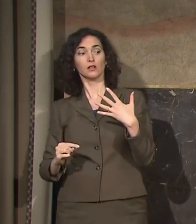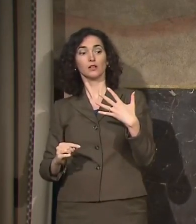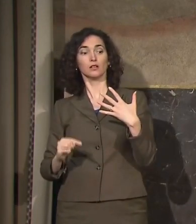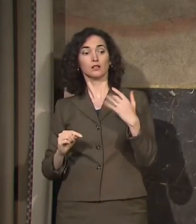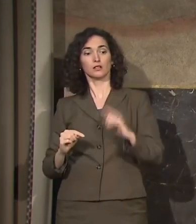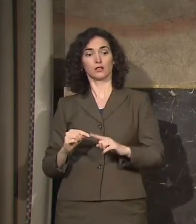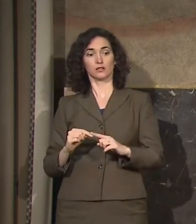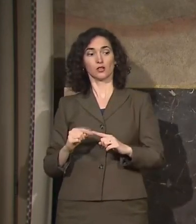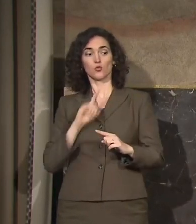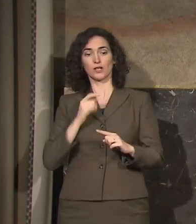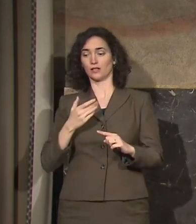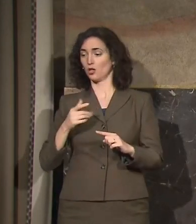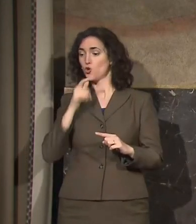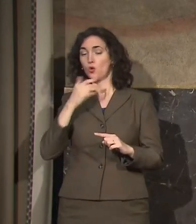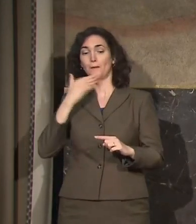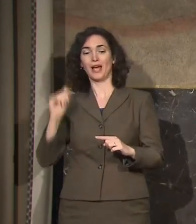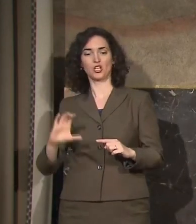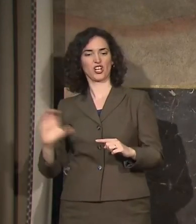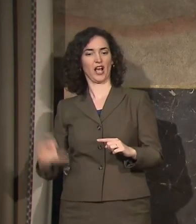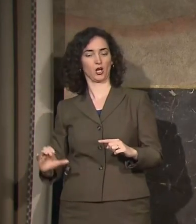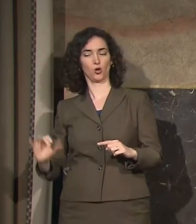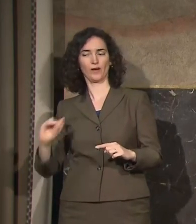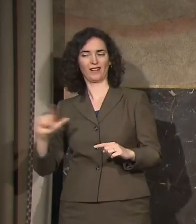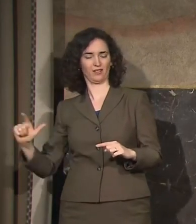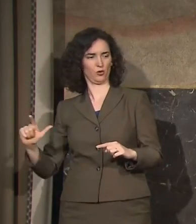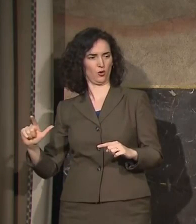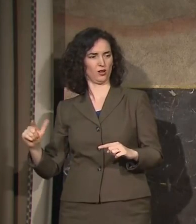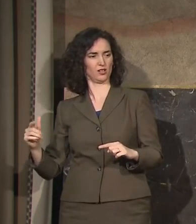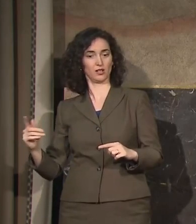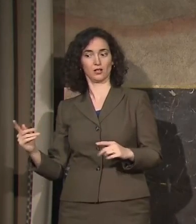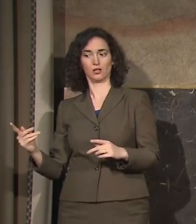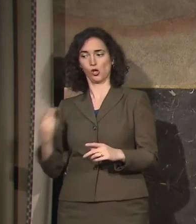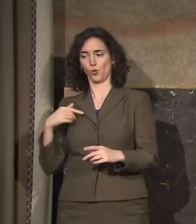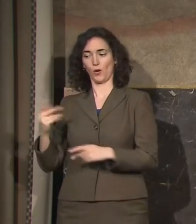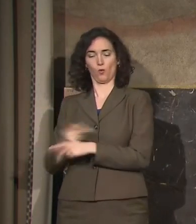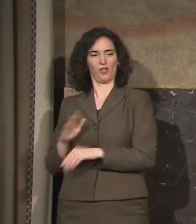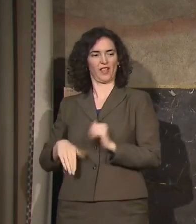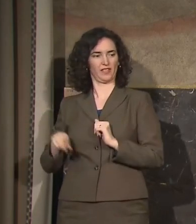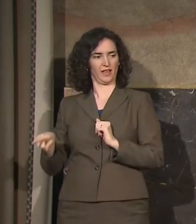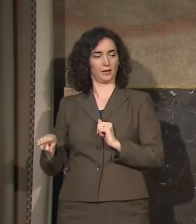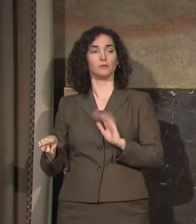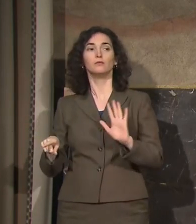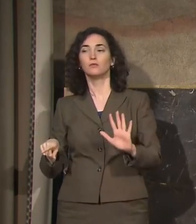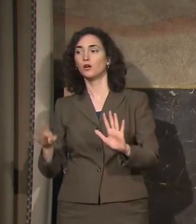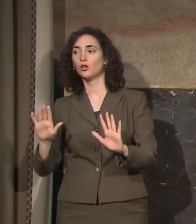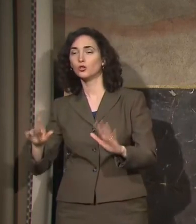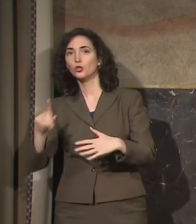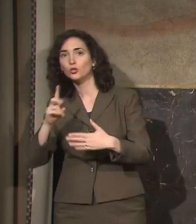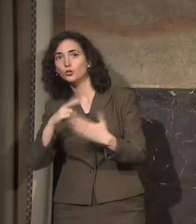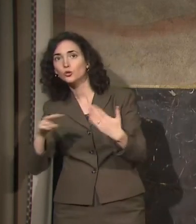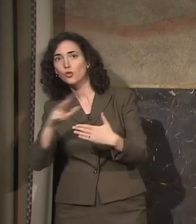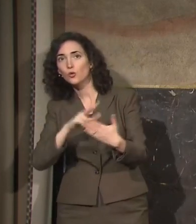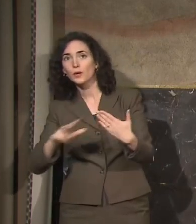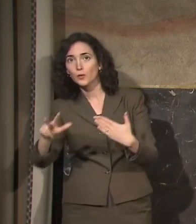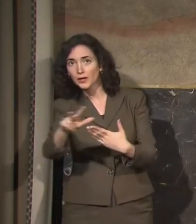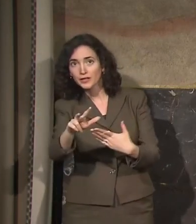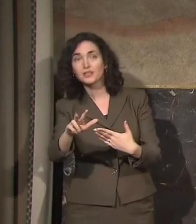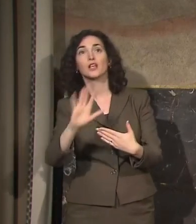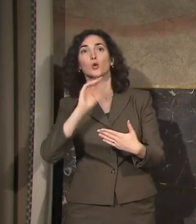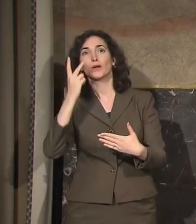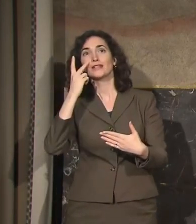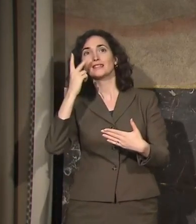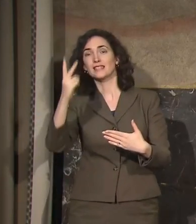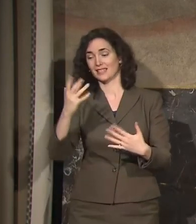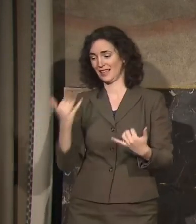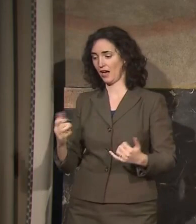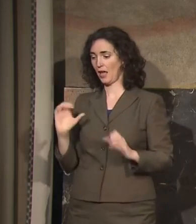If the test is going to come in the next two to three weeks, as we see how reopening will or will not cause a second wave,